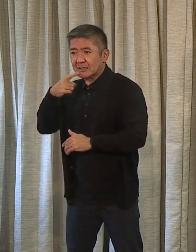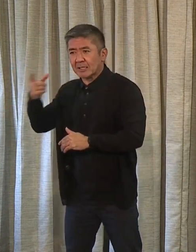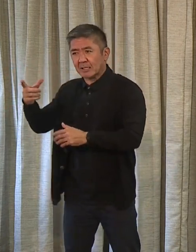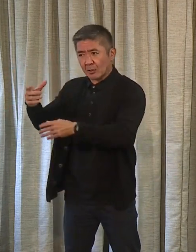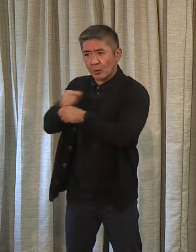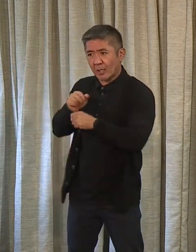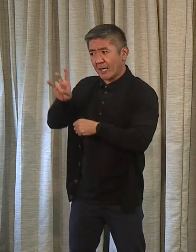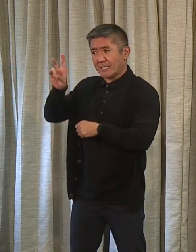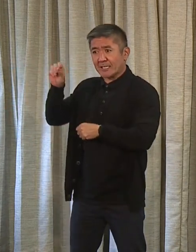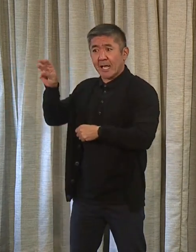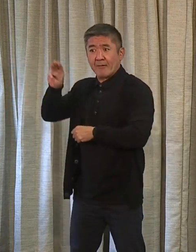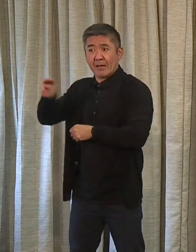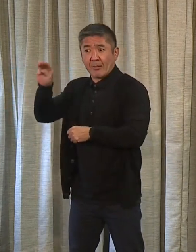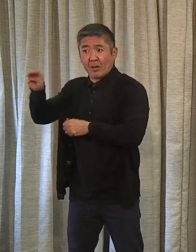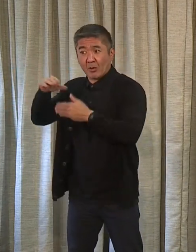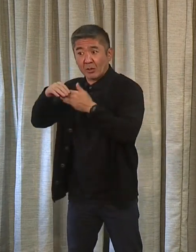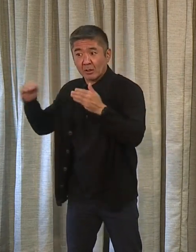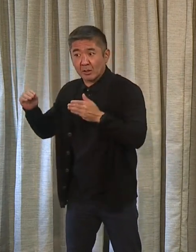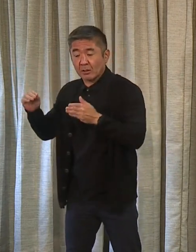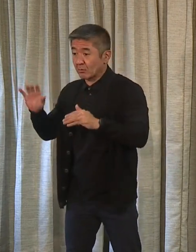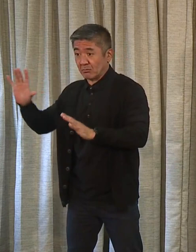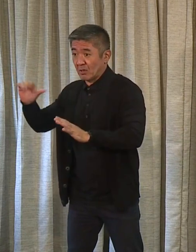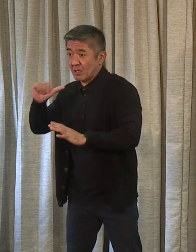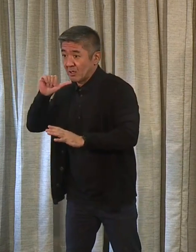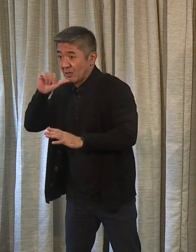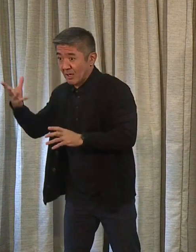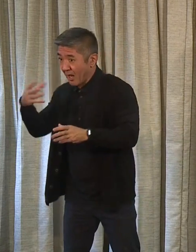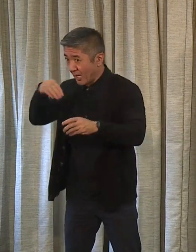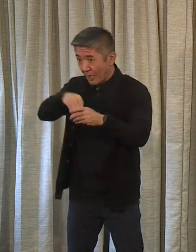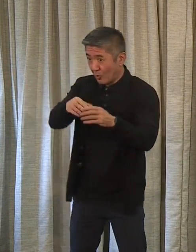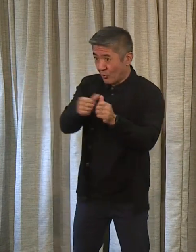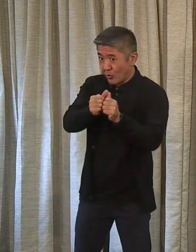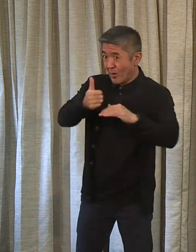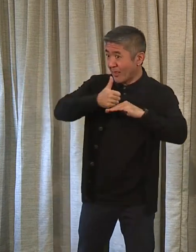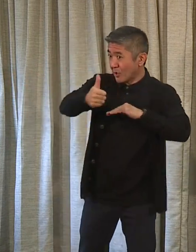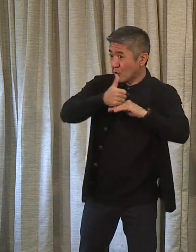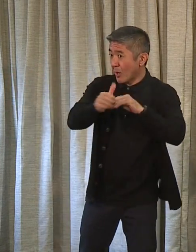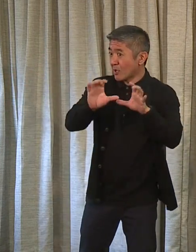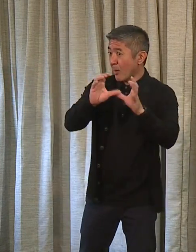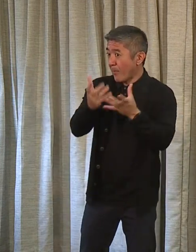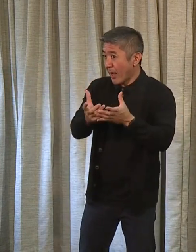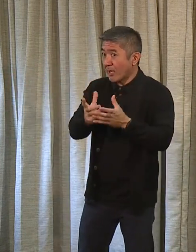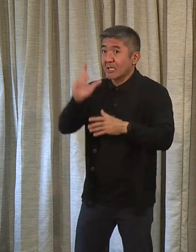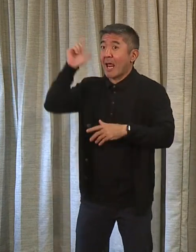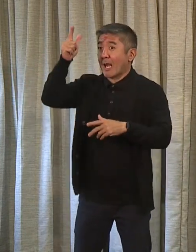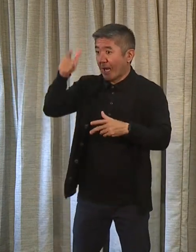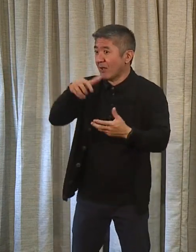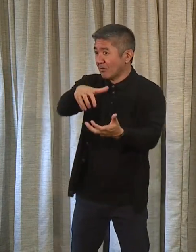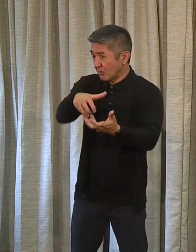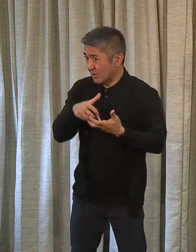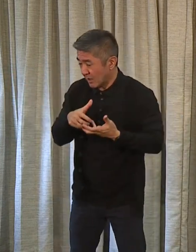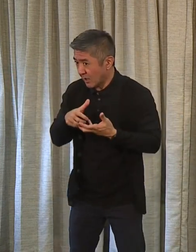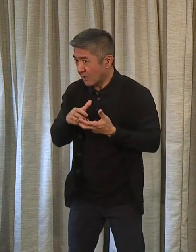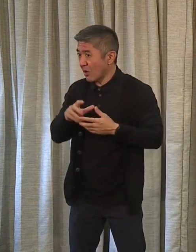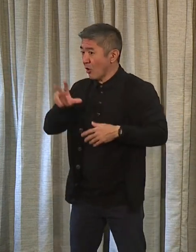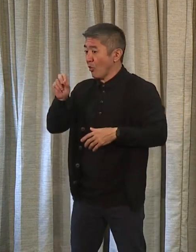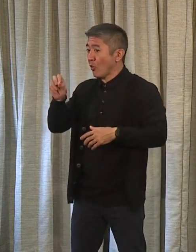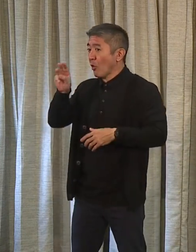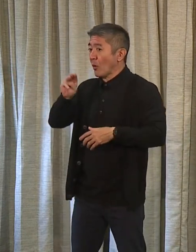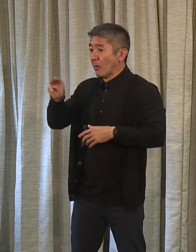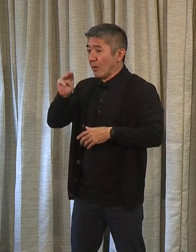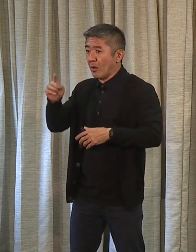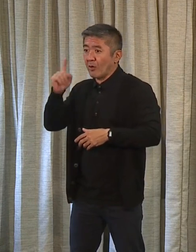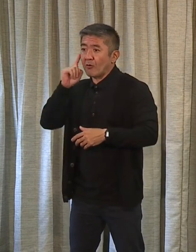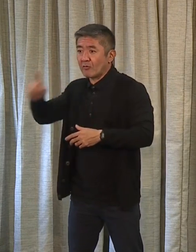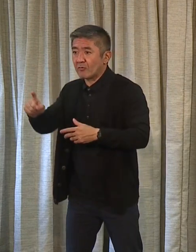$70 million, which is not even part of the transit package that we're anticipating later on for further subsidy. But $70 million to recover.